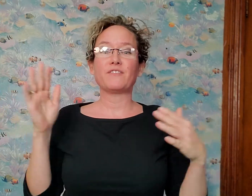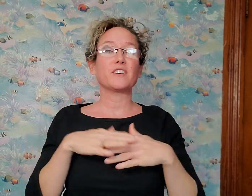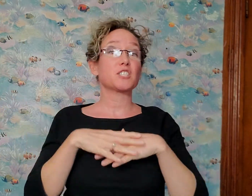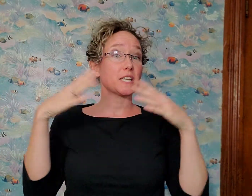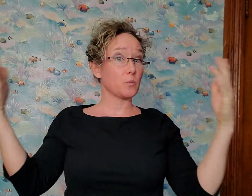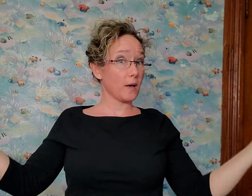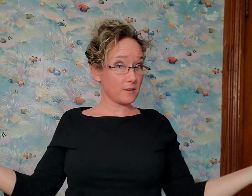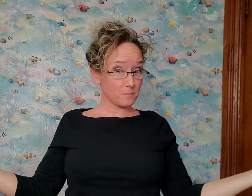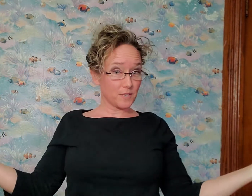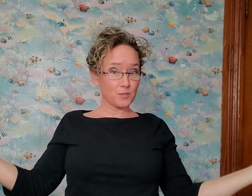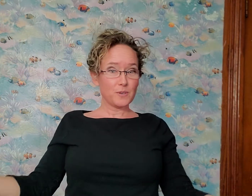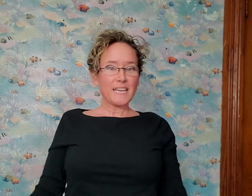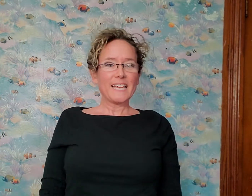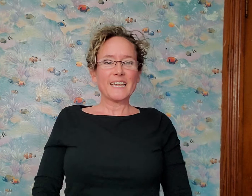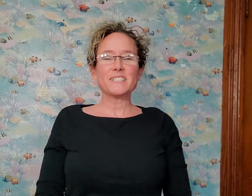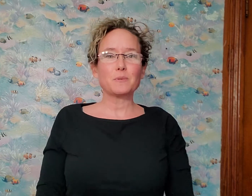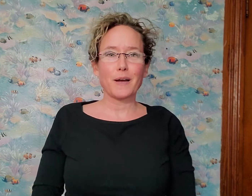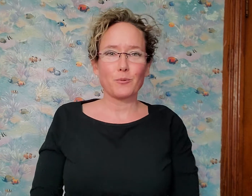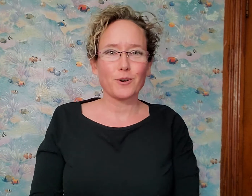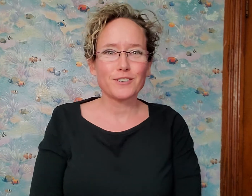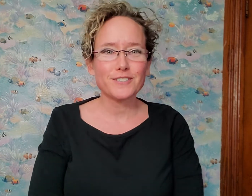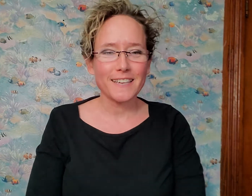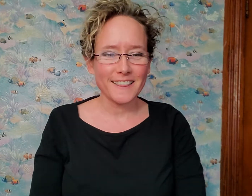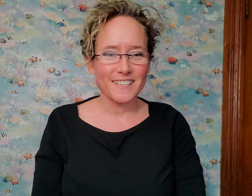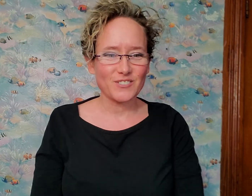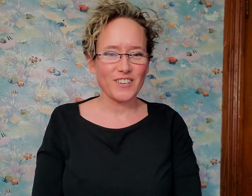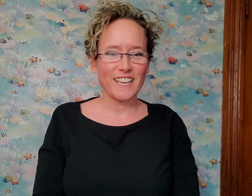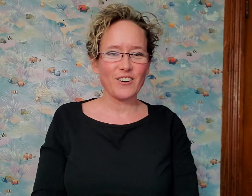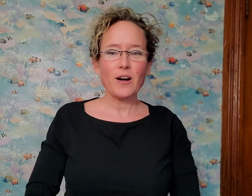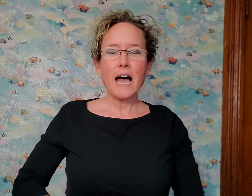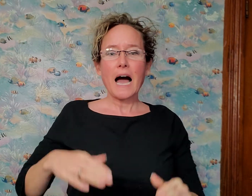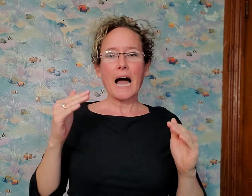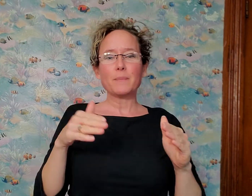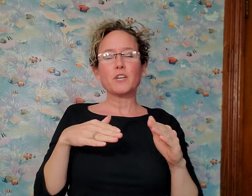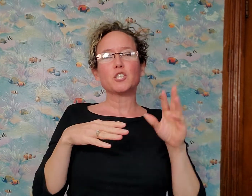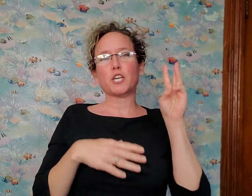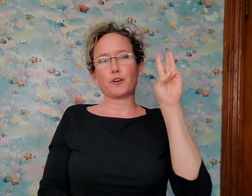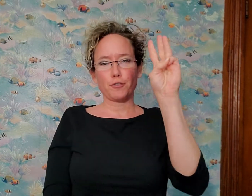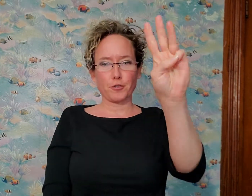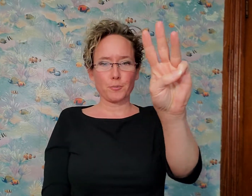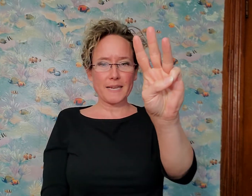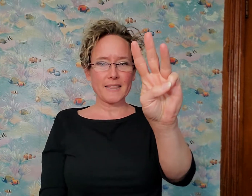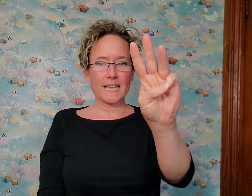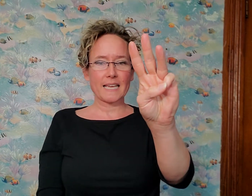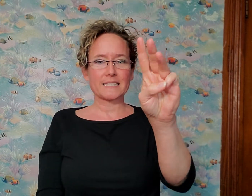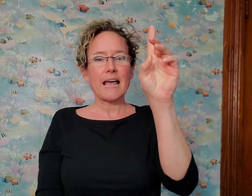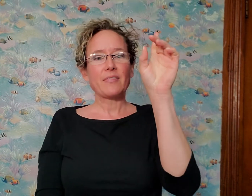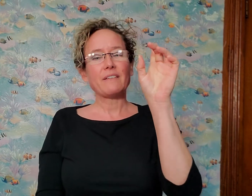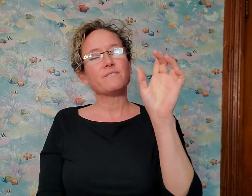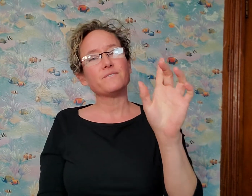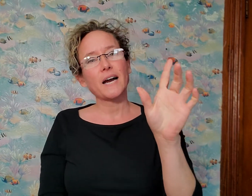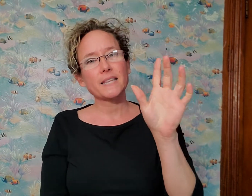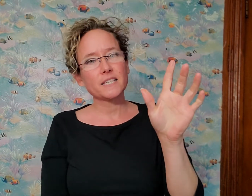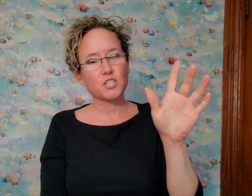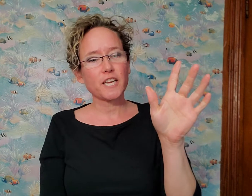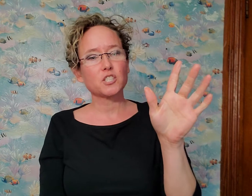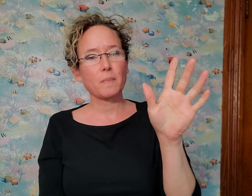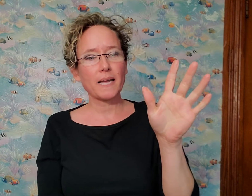officially welcome you into my world in this video. I'm going to share three things that finally changed my